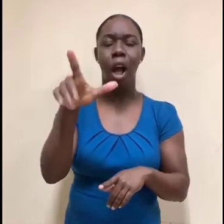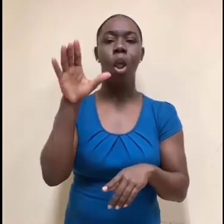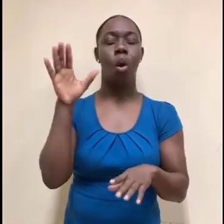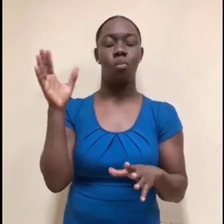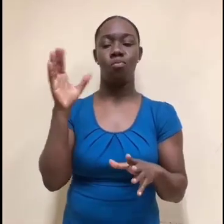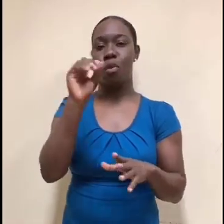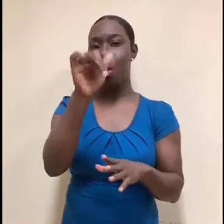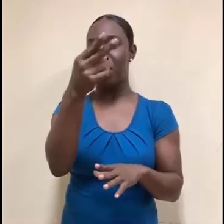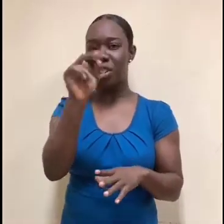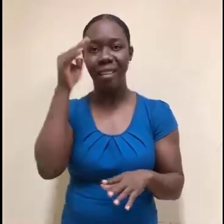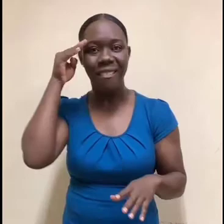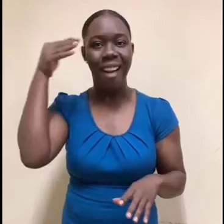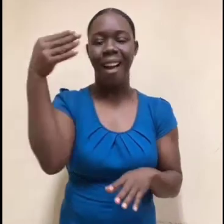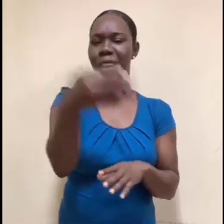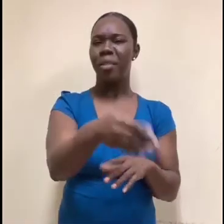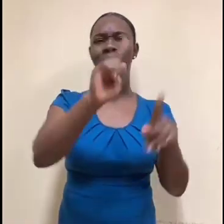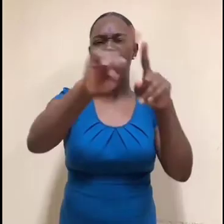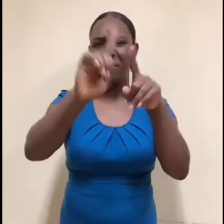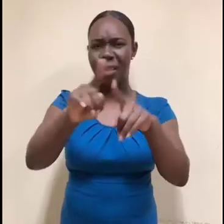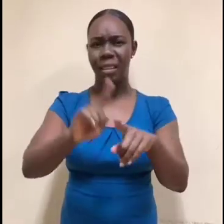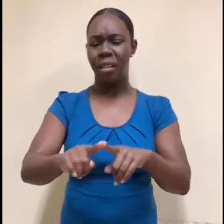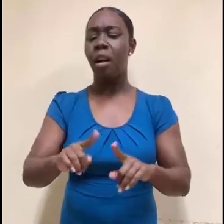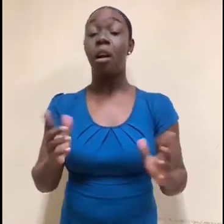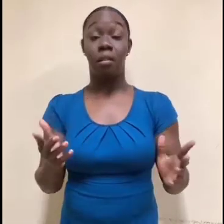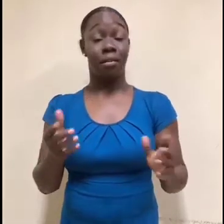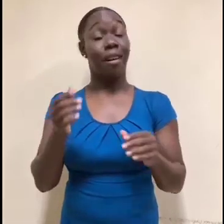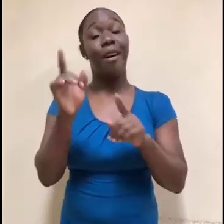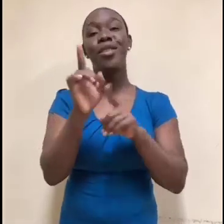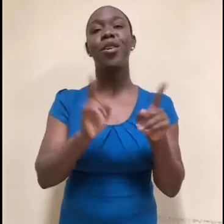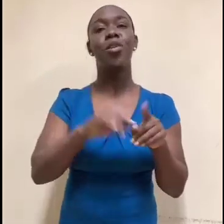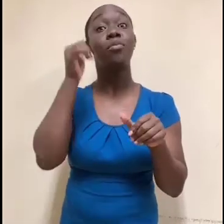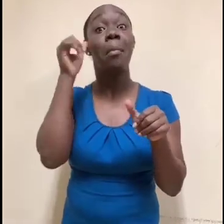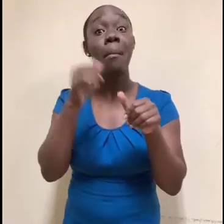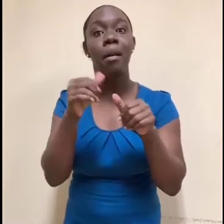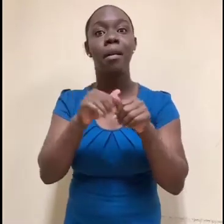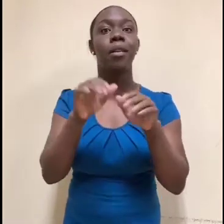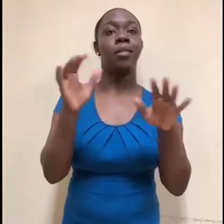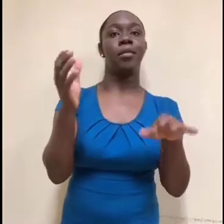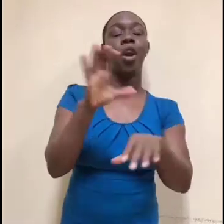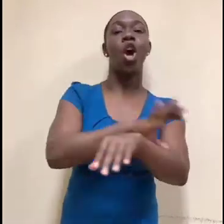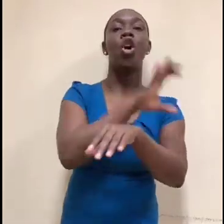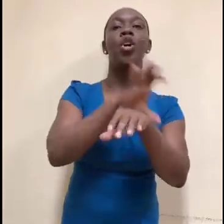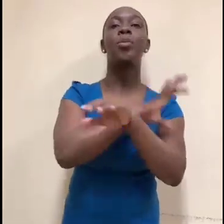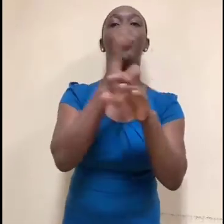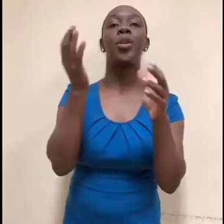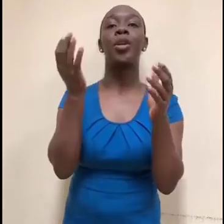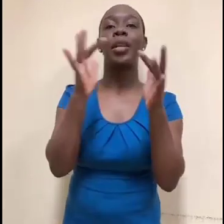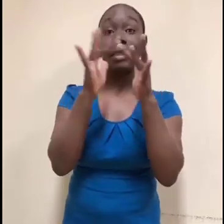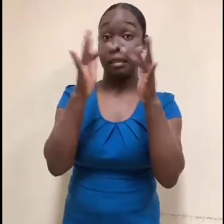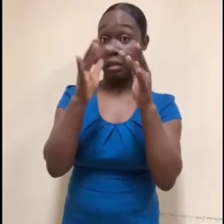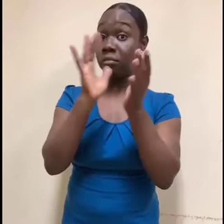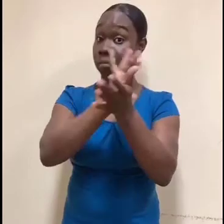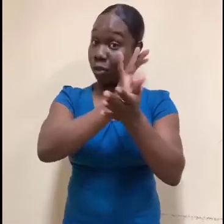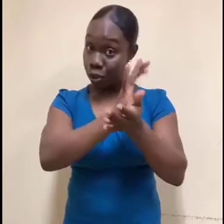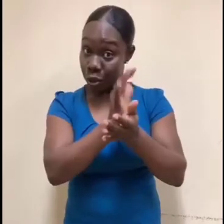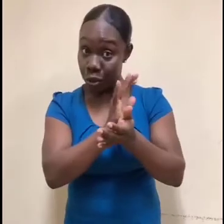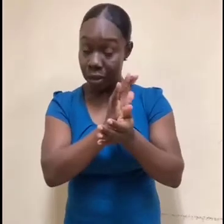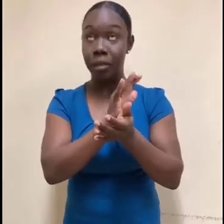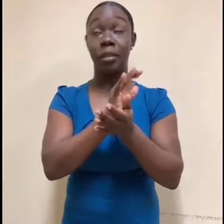here in the month of February. And if not, we'll go for March, right? mean, 2021 is a different year than 2020. So we're going to push it out. And